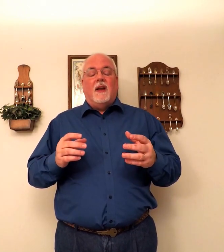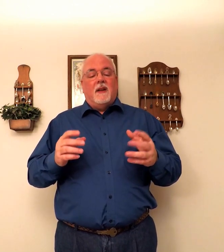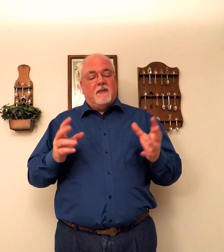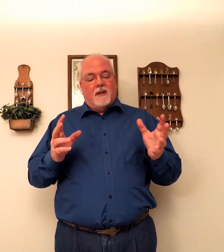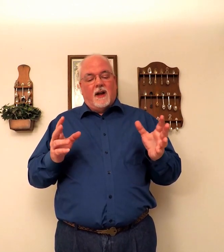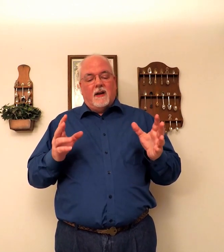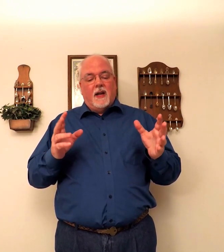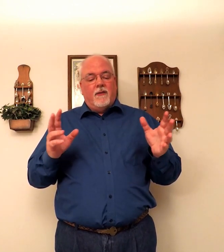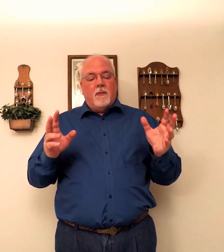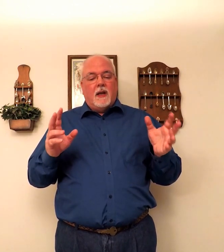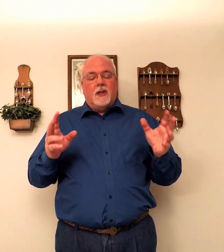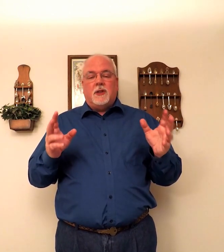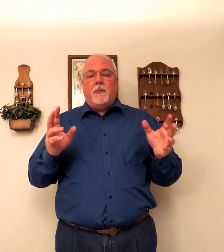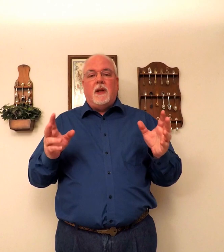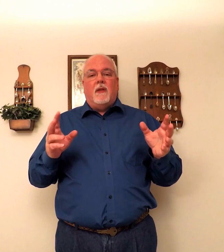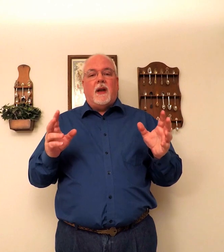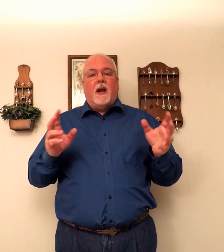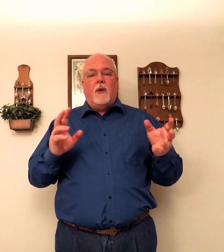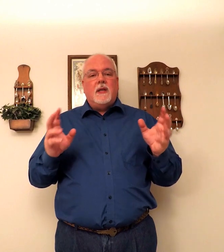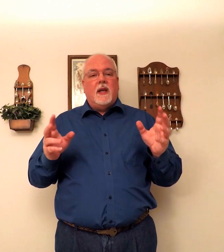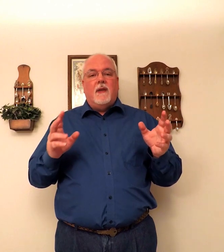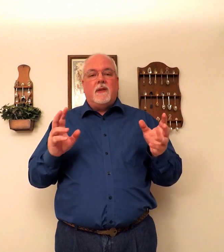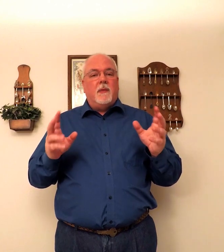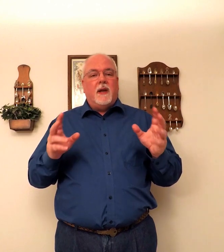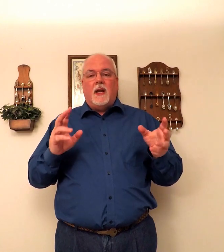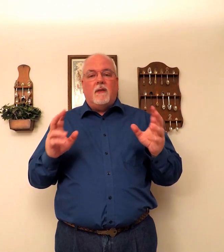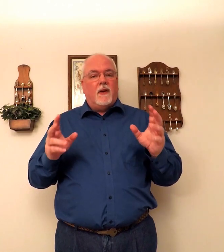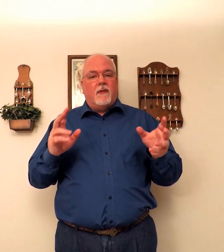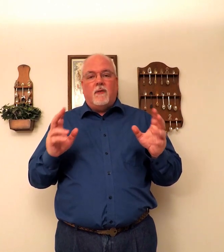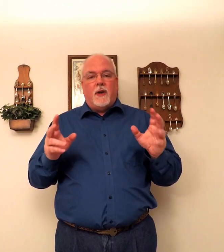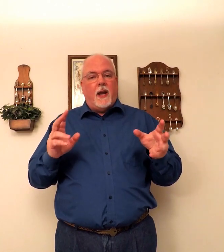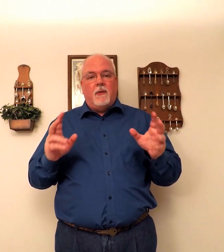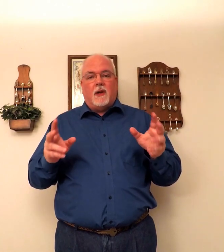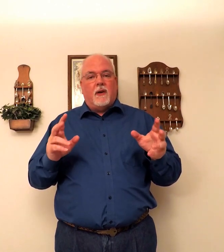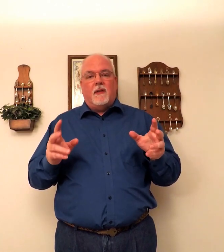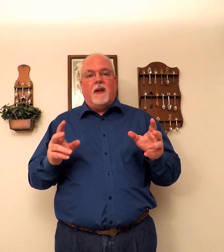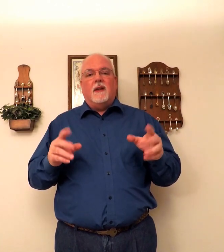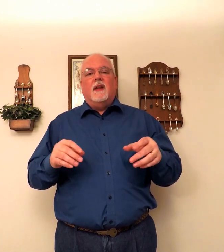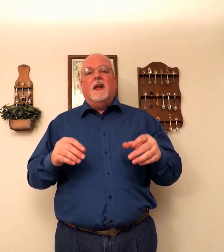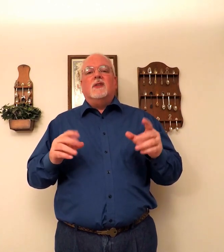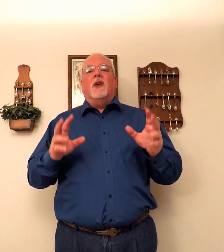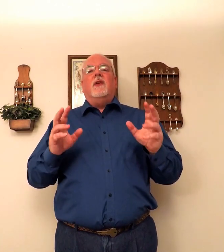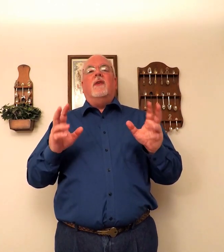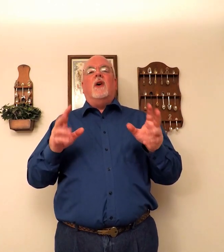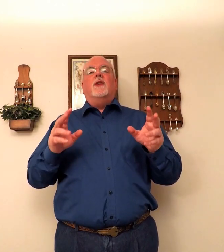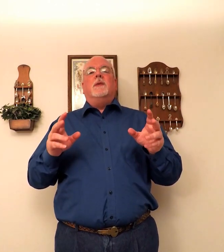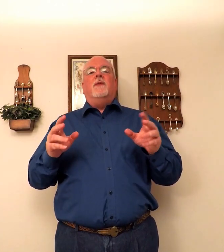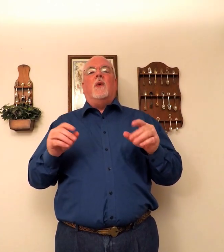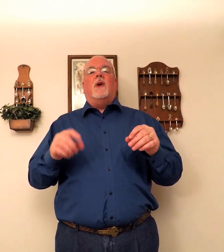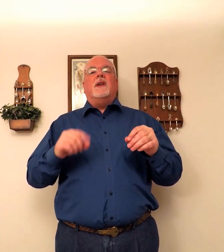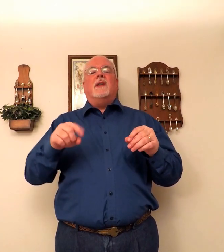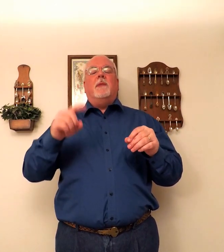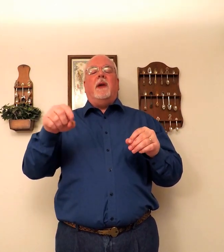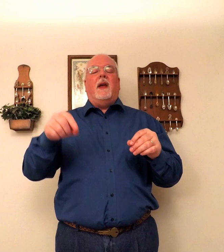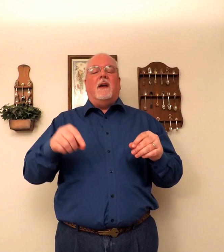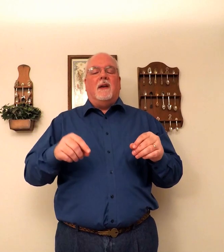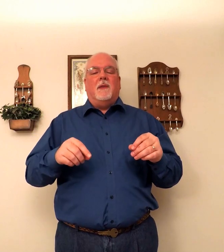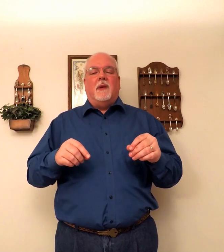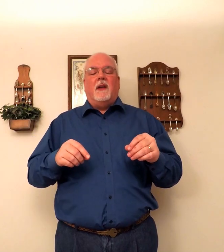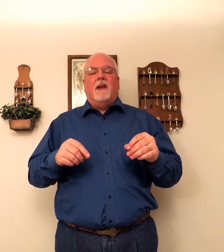Now, I'm going to give you my little spiel that I always give at the beginning of every vocabulary thing. So if you've heard this before, just skip ahead a little bit.